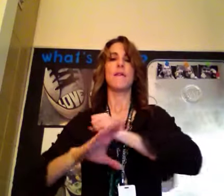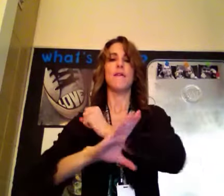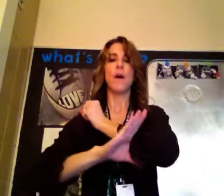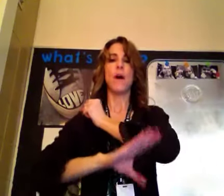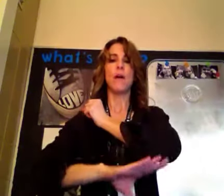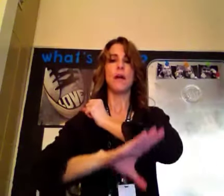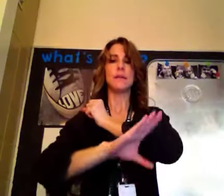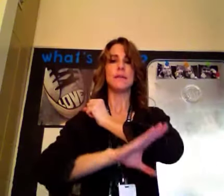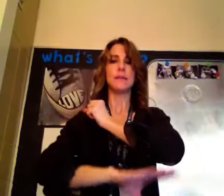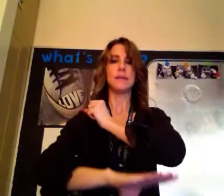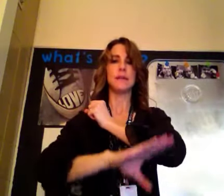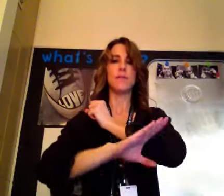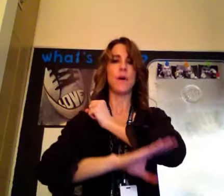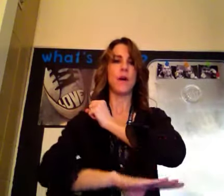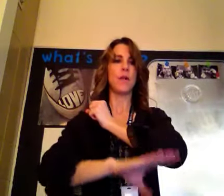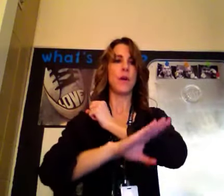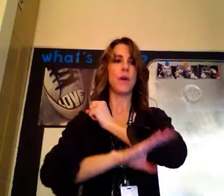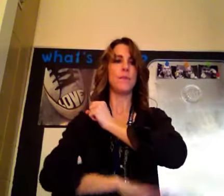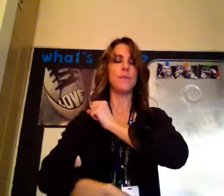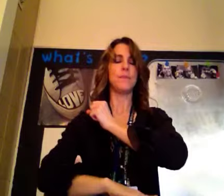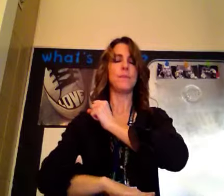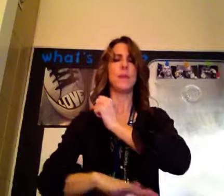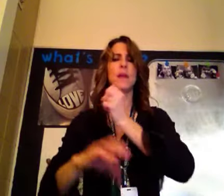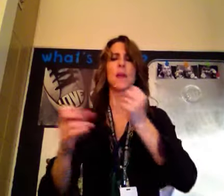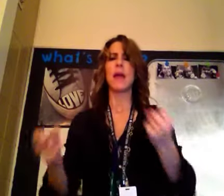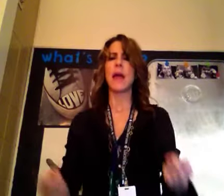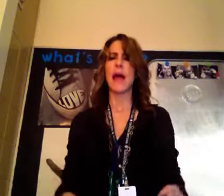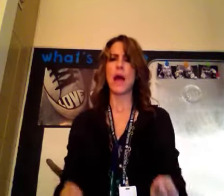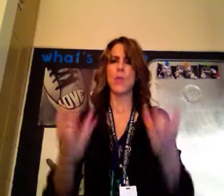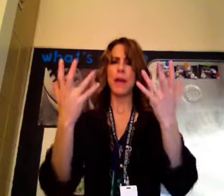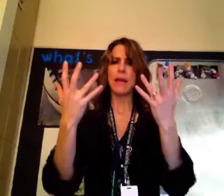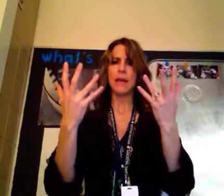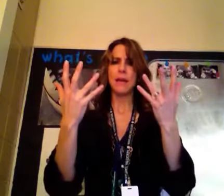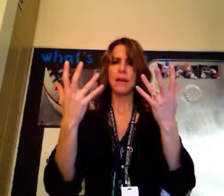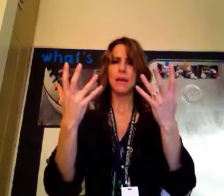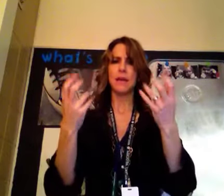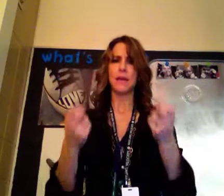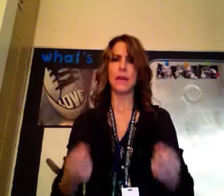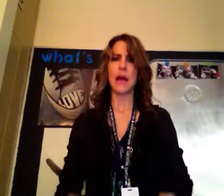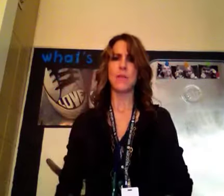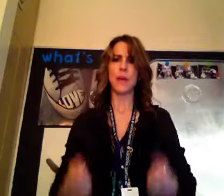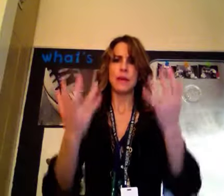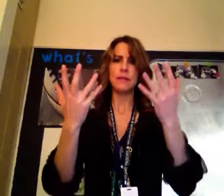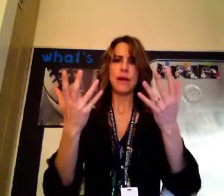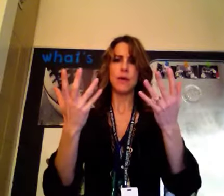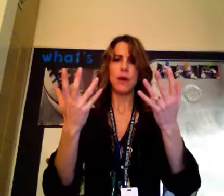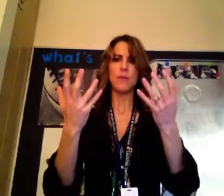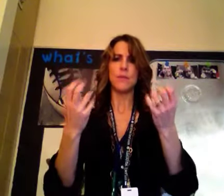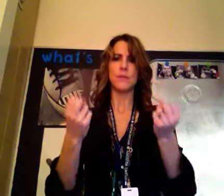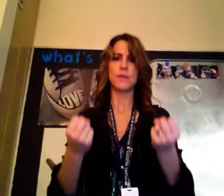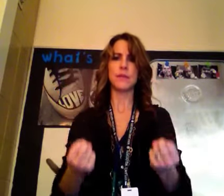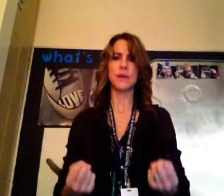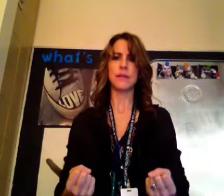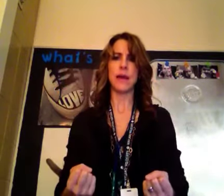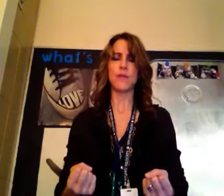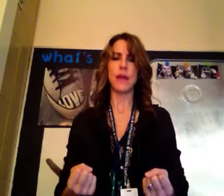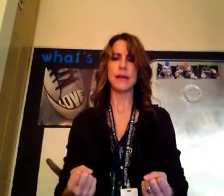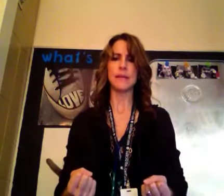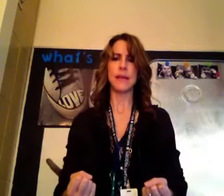Fall is in the season, fall or autumn. How many, how many, down, up, start down, S-hand